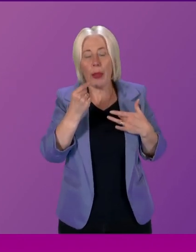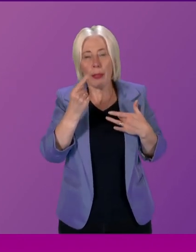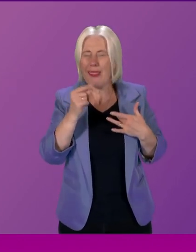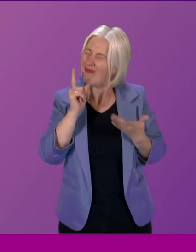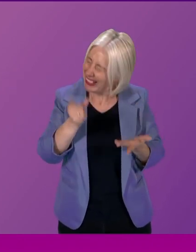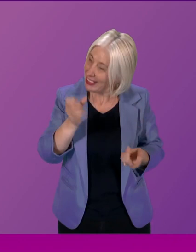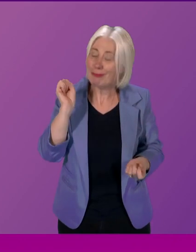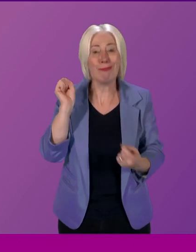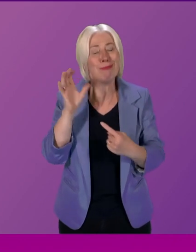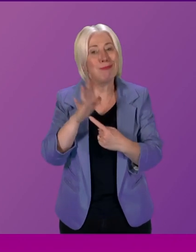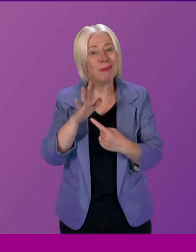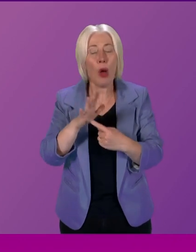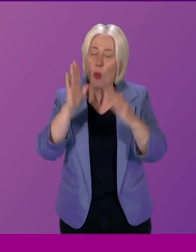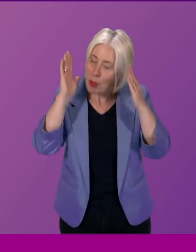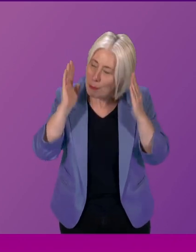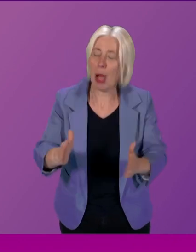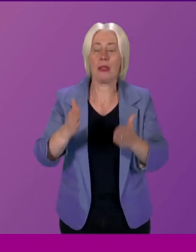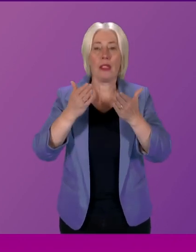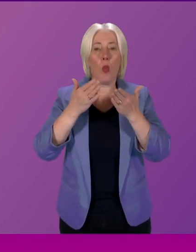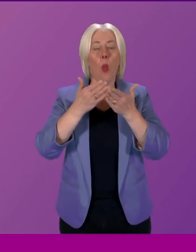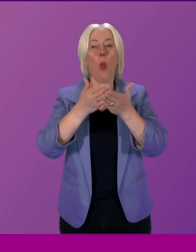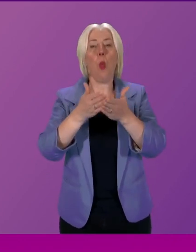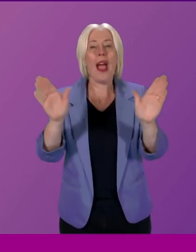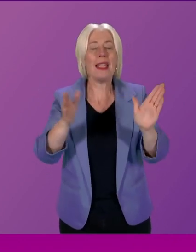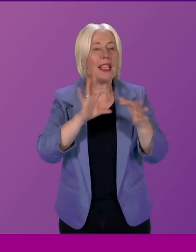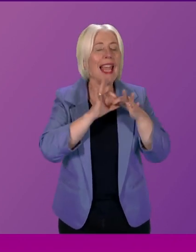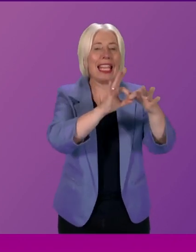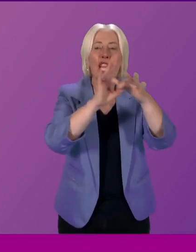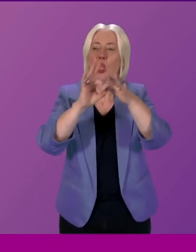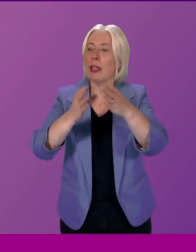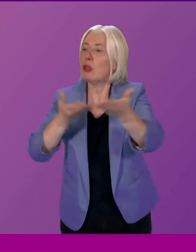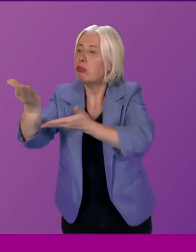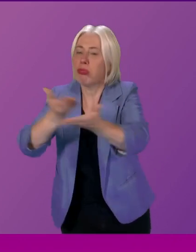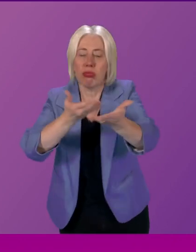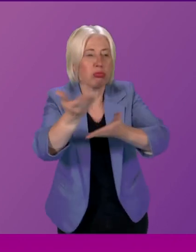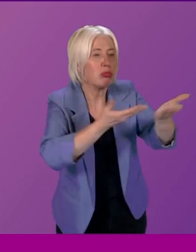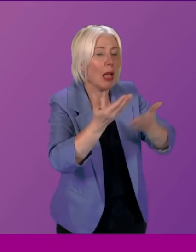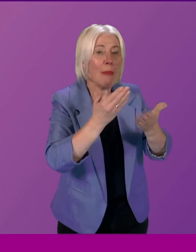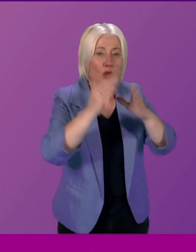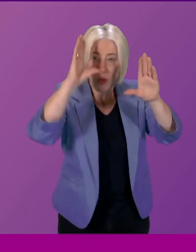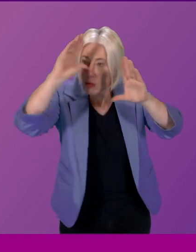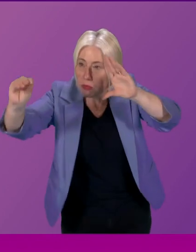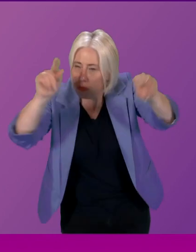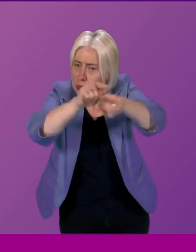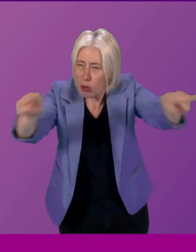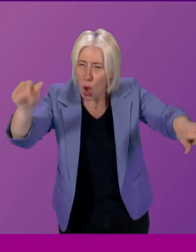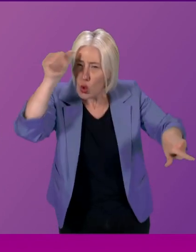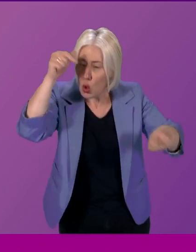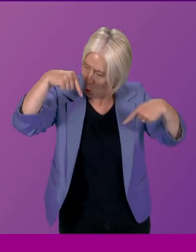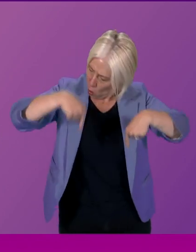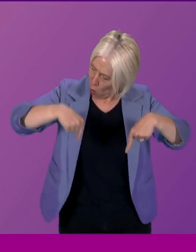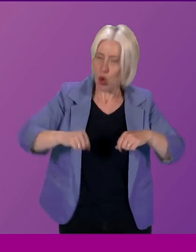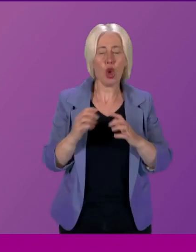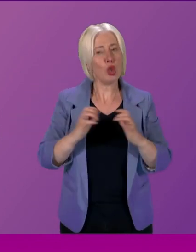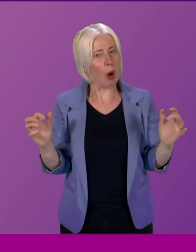critical to widen community engagement and raise awareness of the Scottish Parliament. In a previous